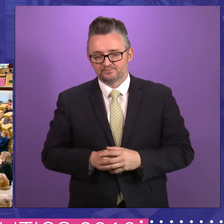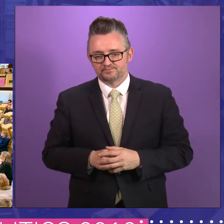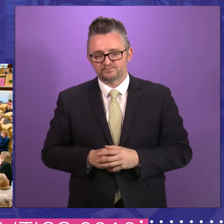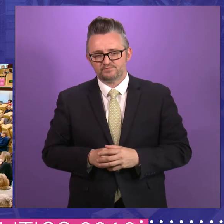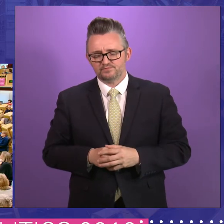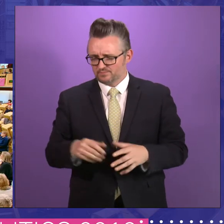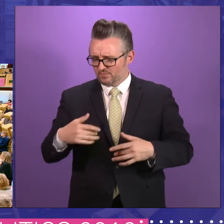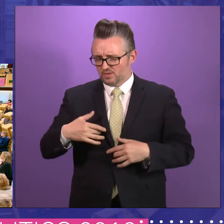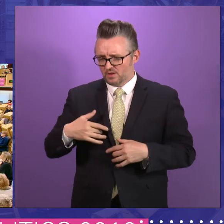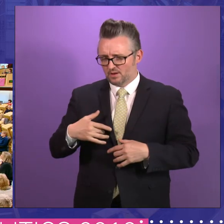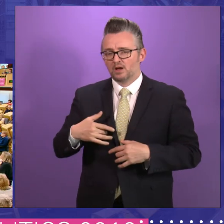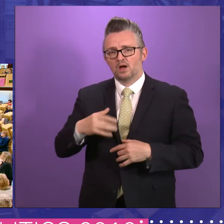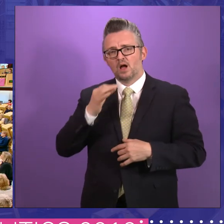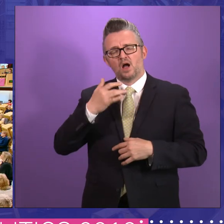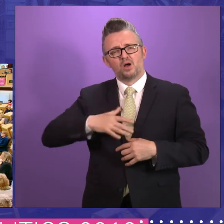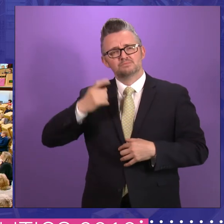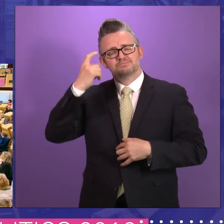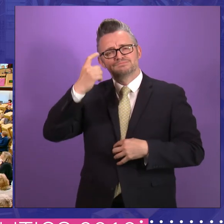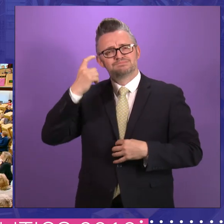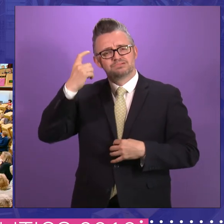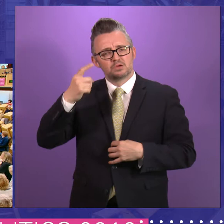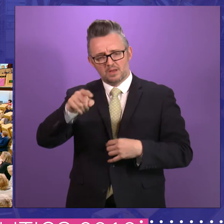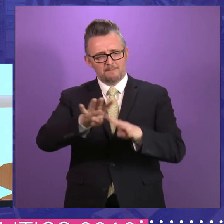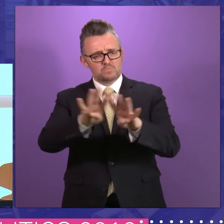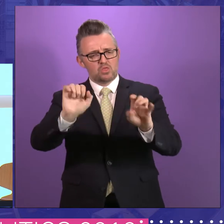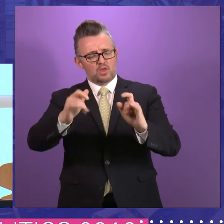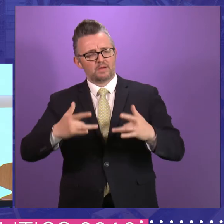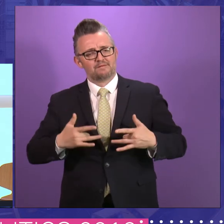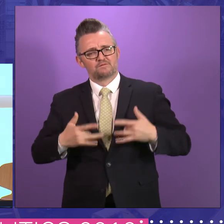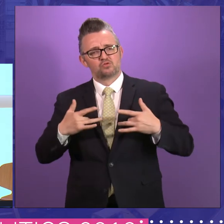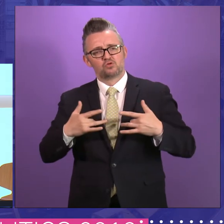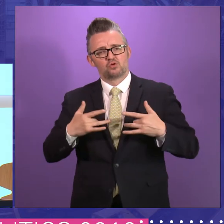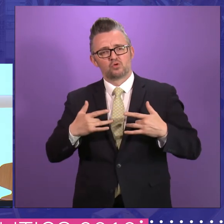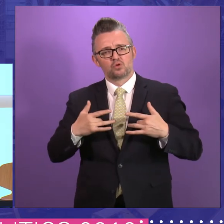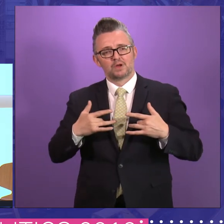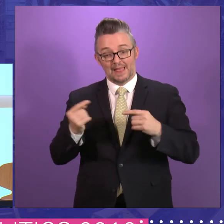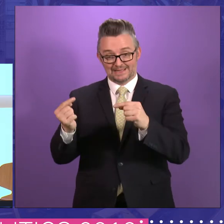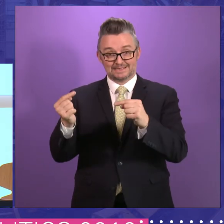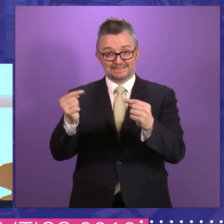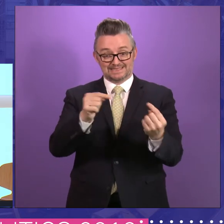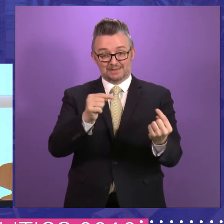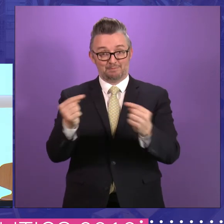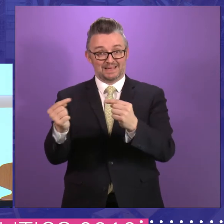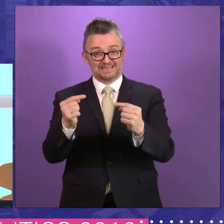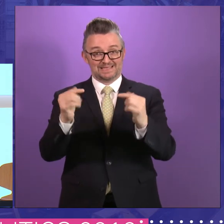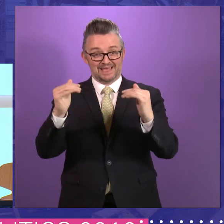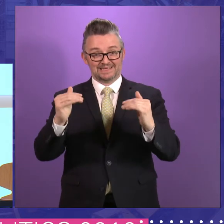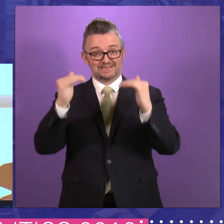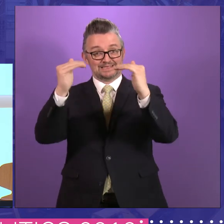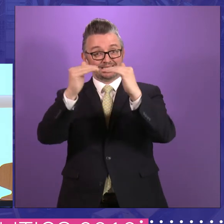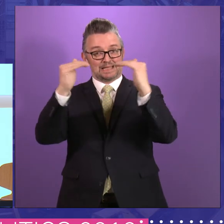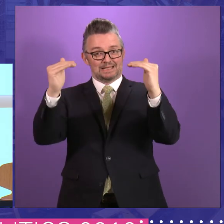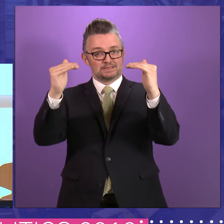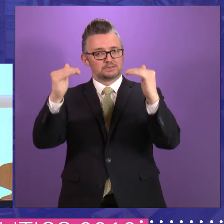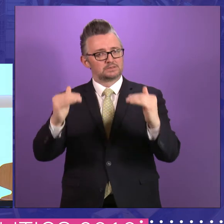wonder what the panel feels about how the standard of debate has changed